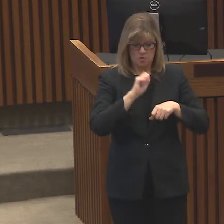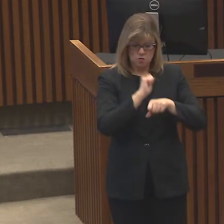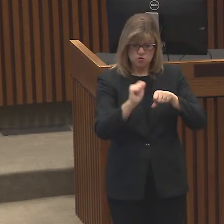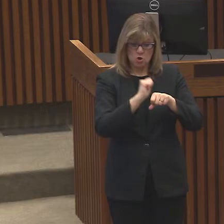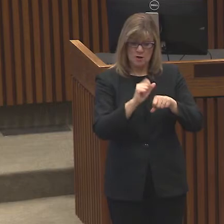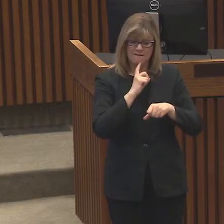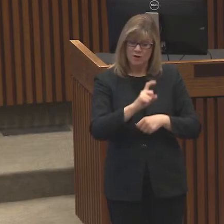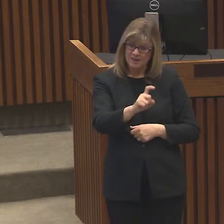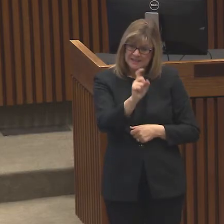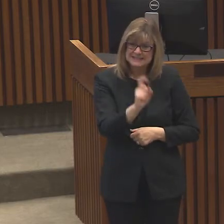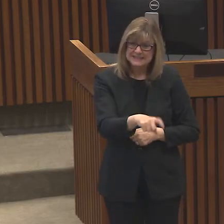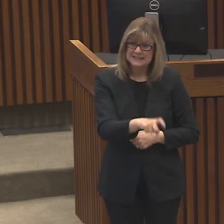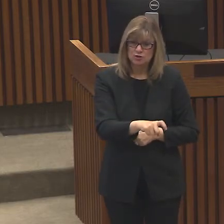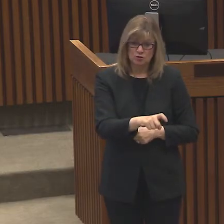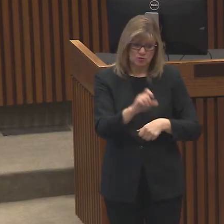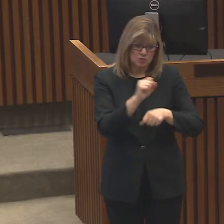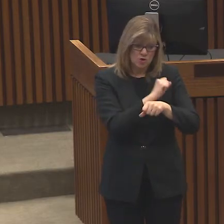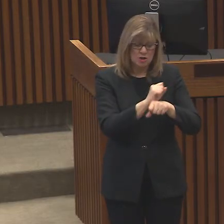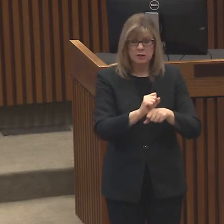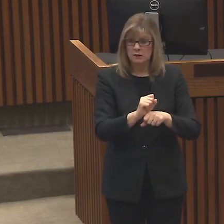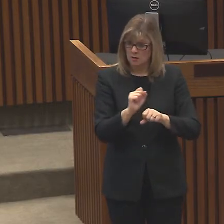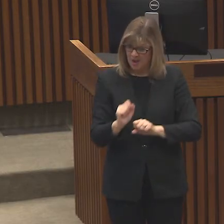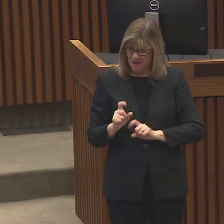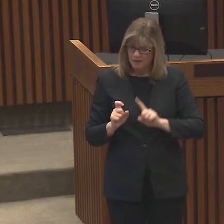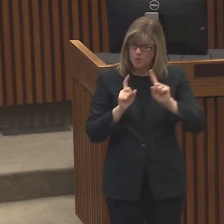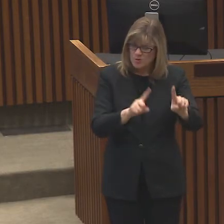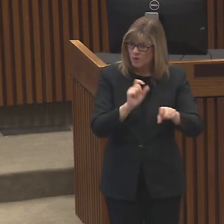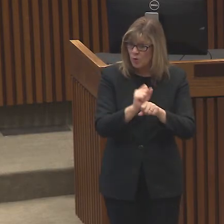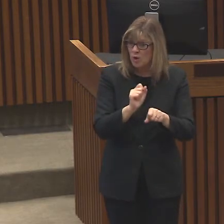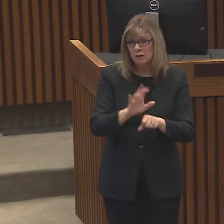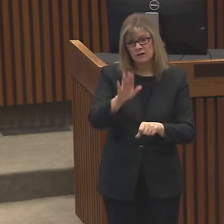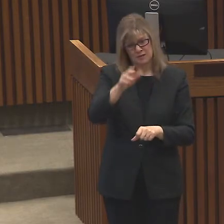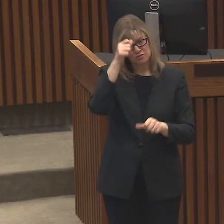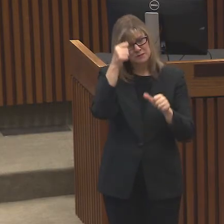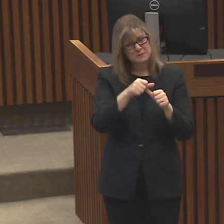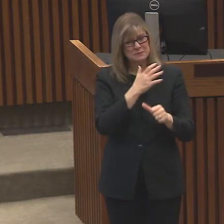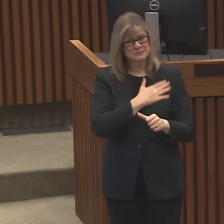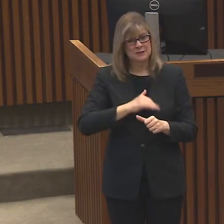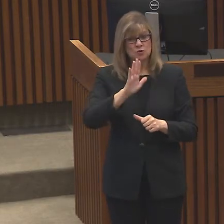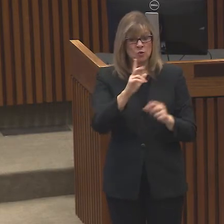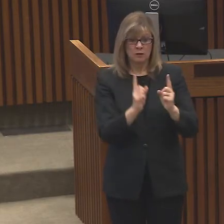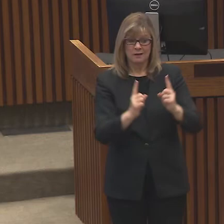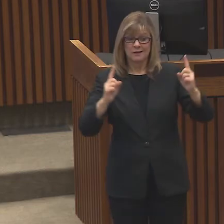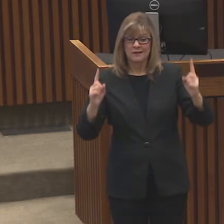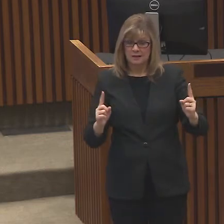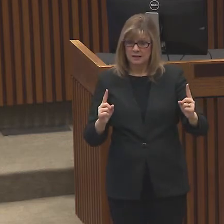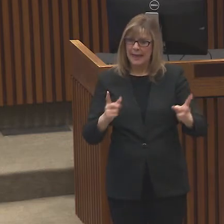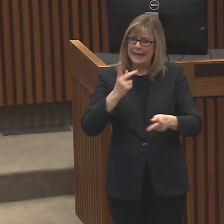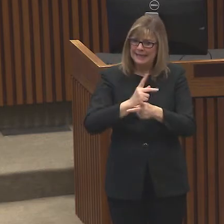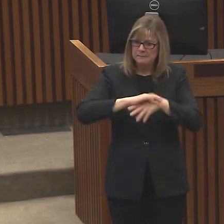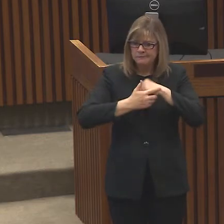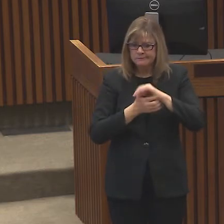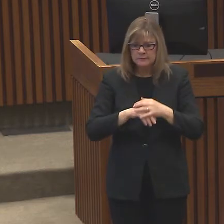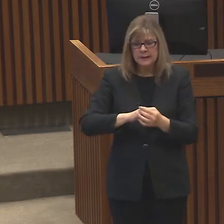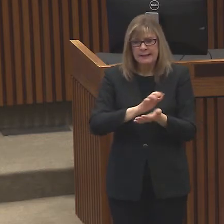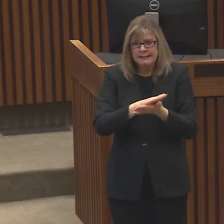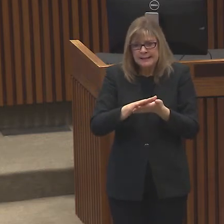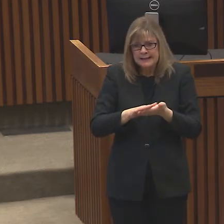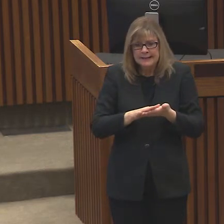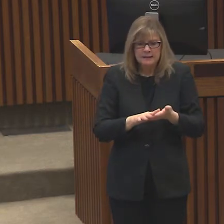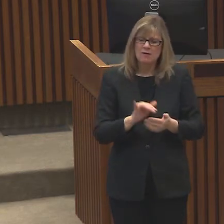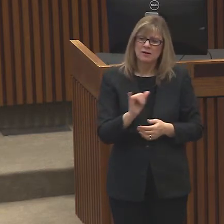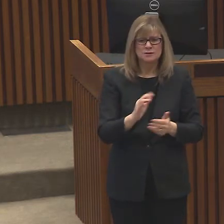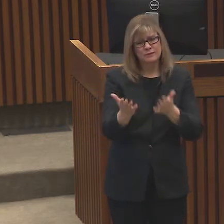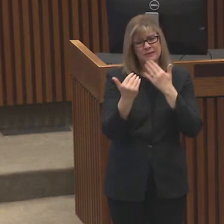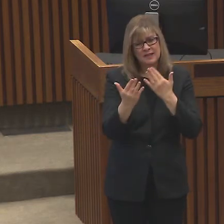to go out to work, remember to practice your social distancing and keeping clean. And then also we thank you for what you're